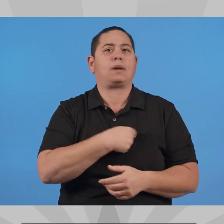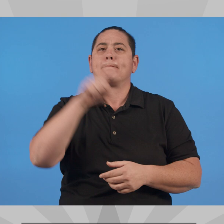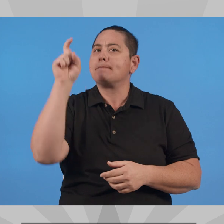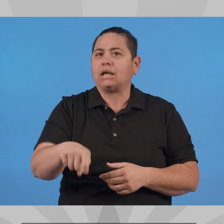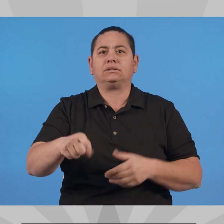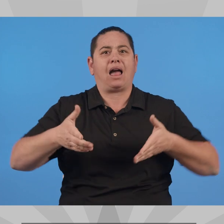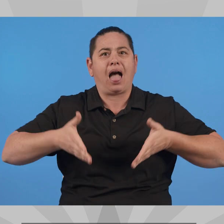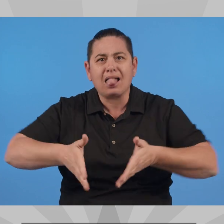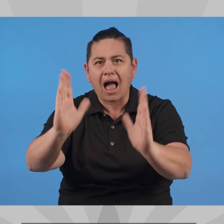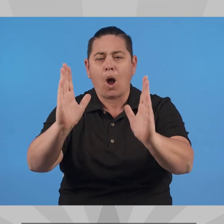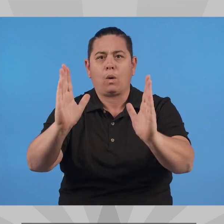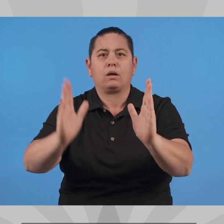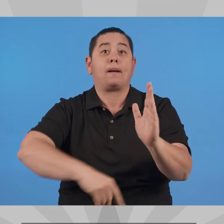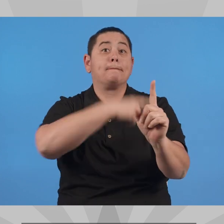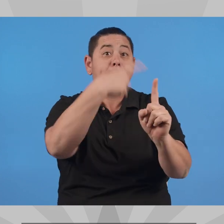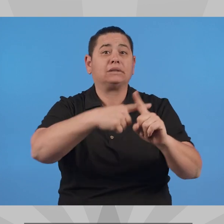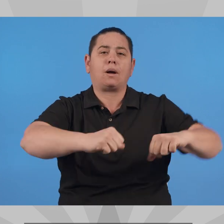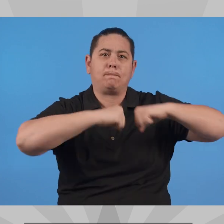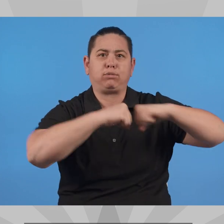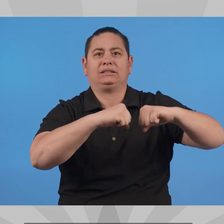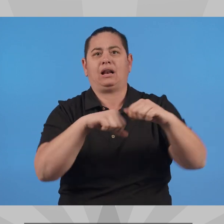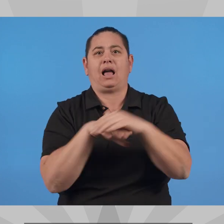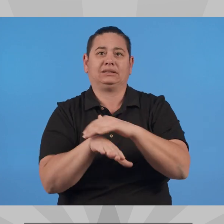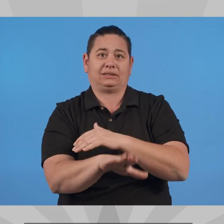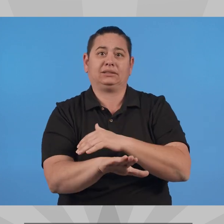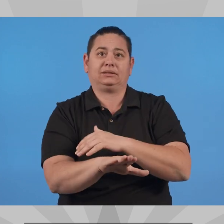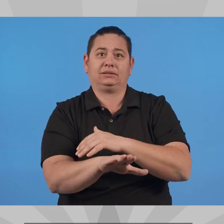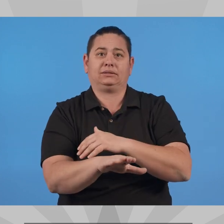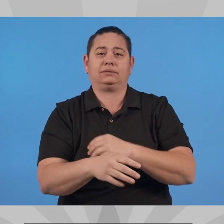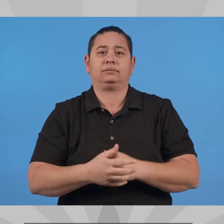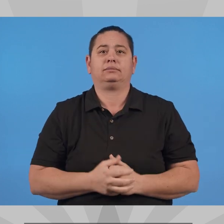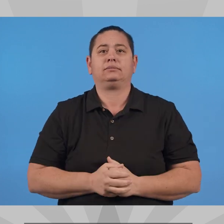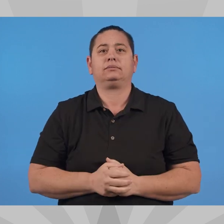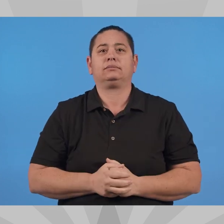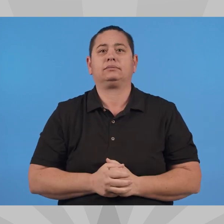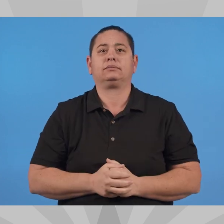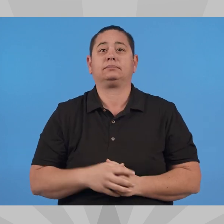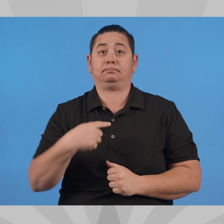Lastly, I believe we must restore and protect access to abortion.